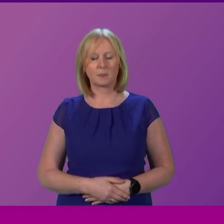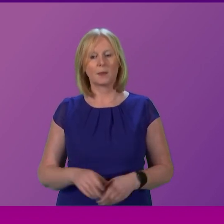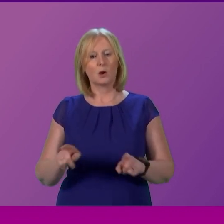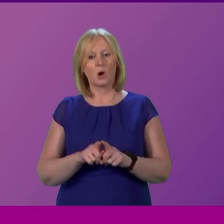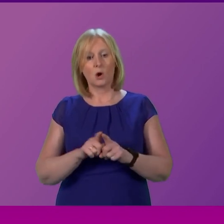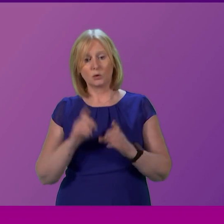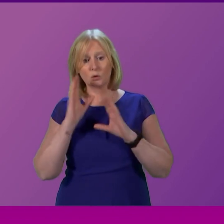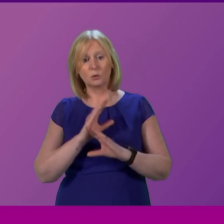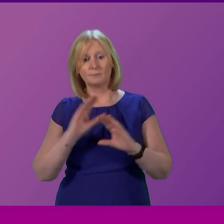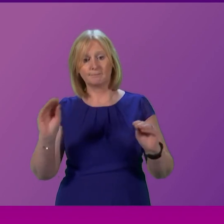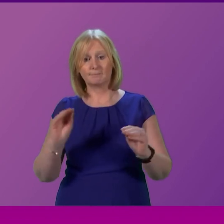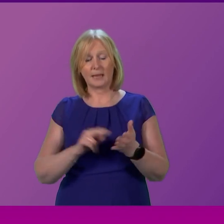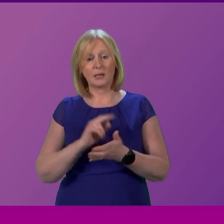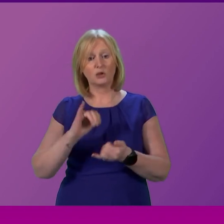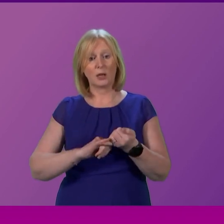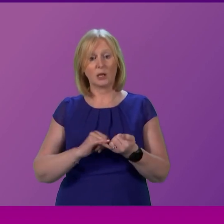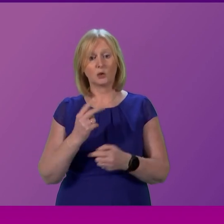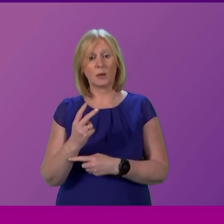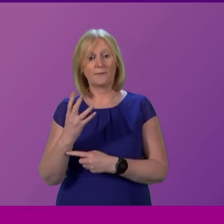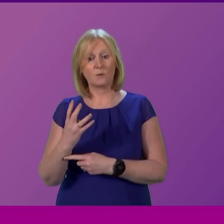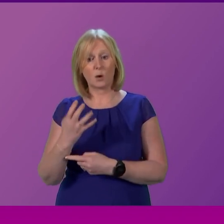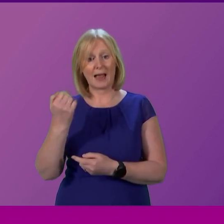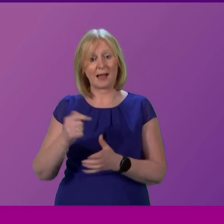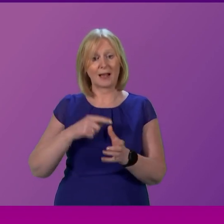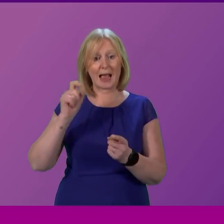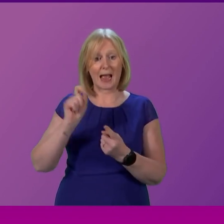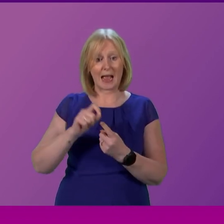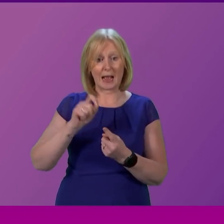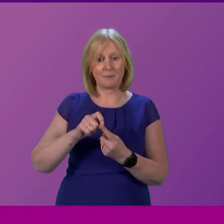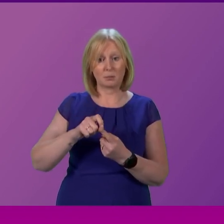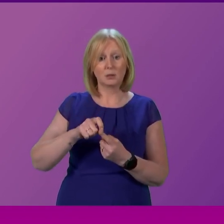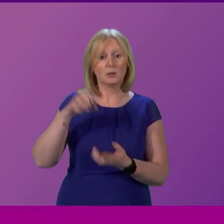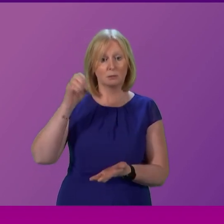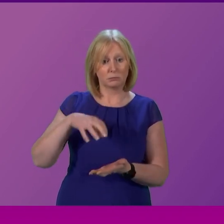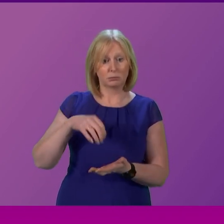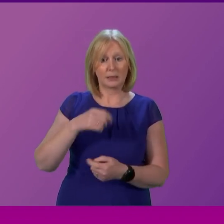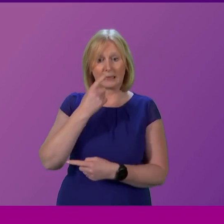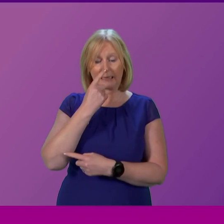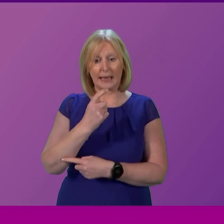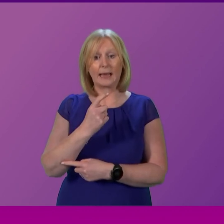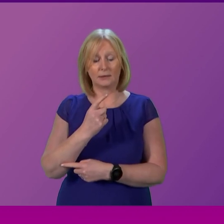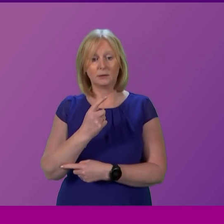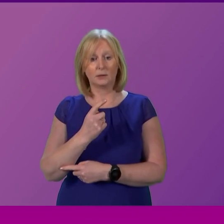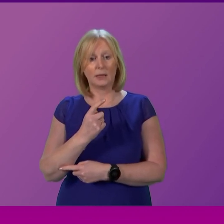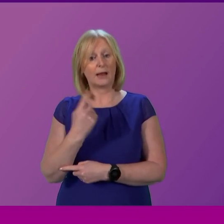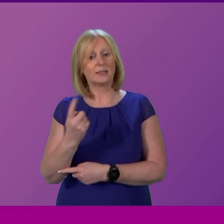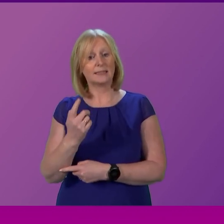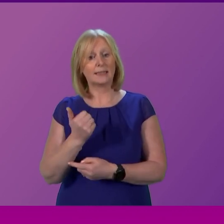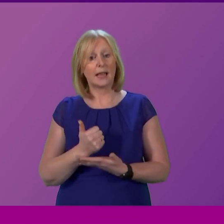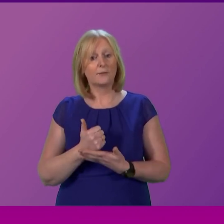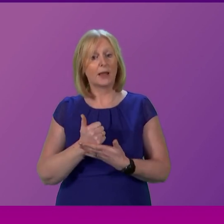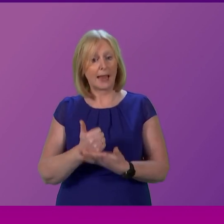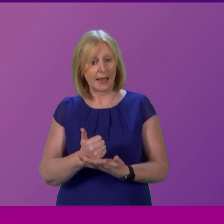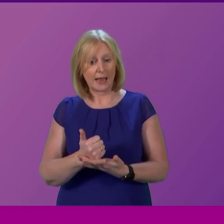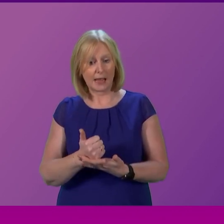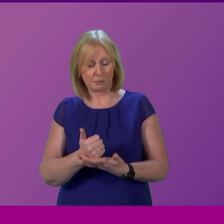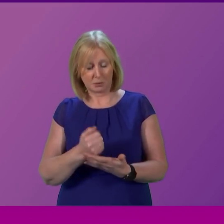is that there is the NHS 24 app it's a minimum viable product it's got its kind of self-help guides on it it's